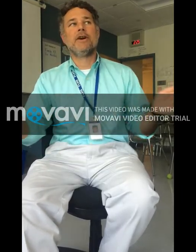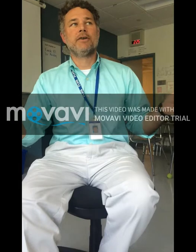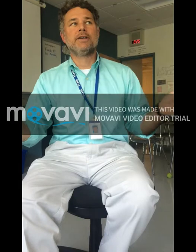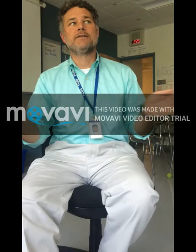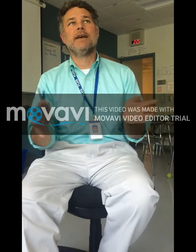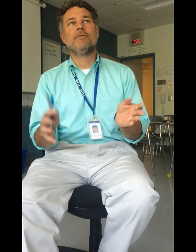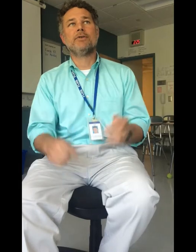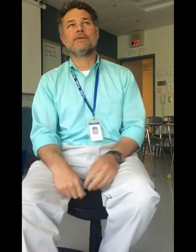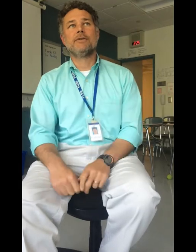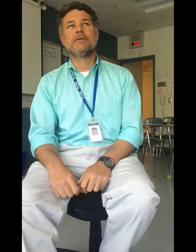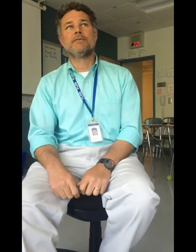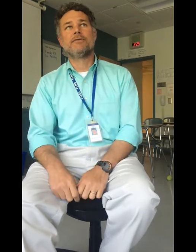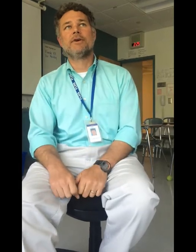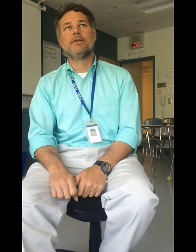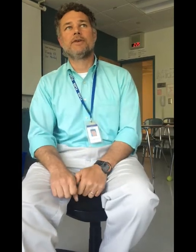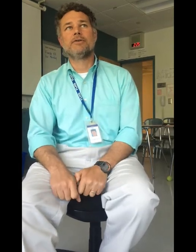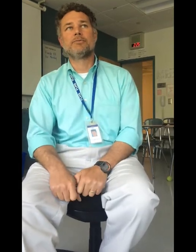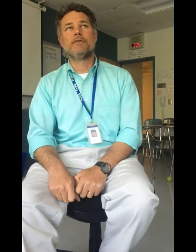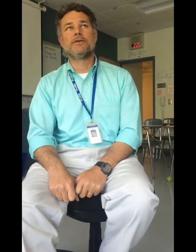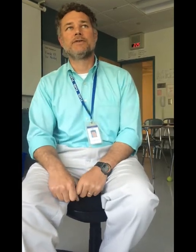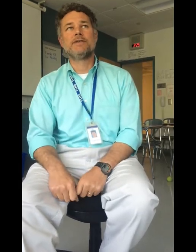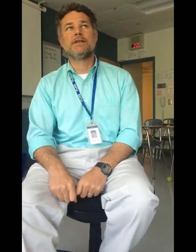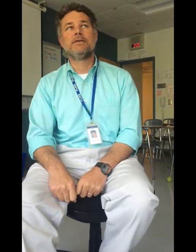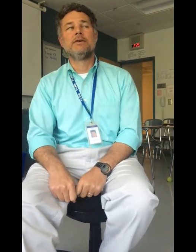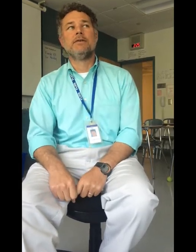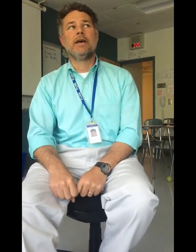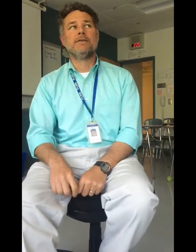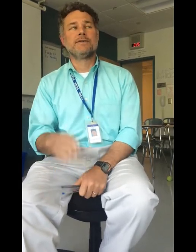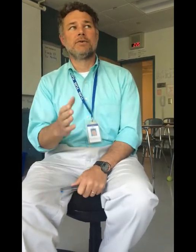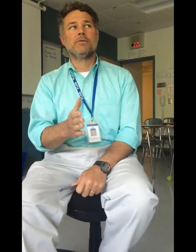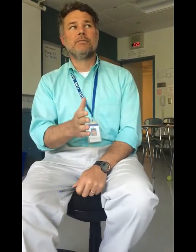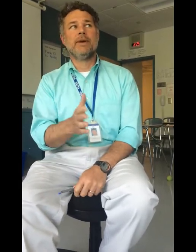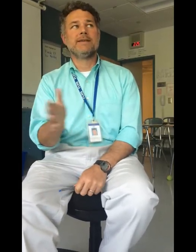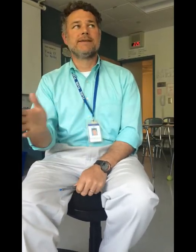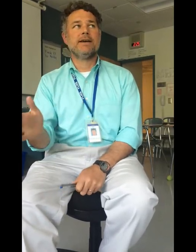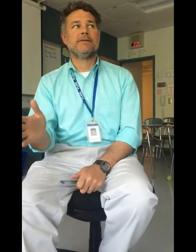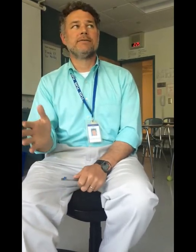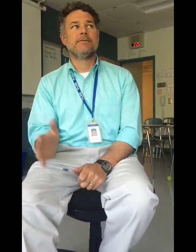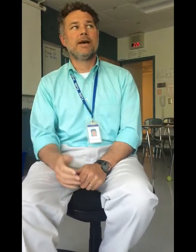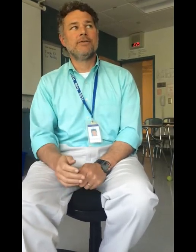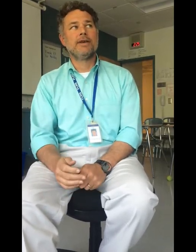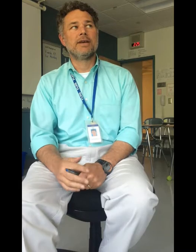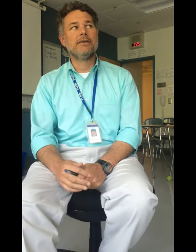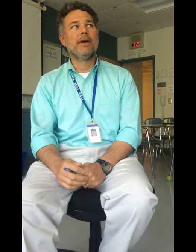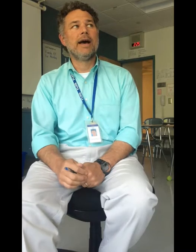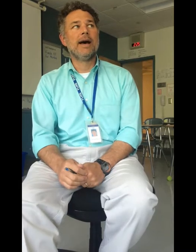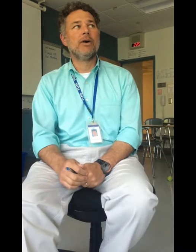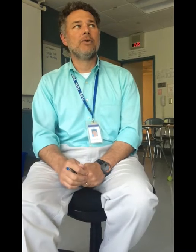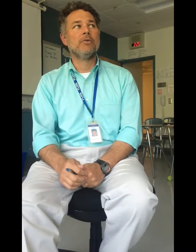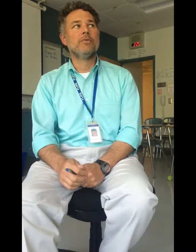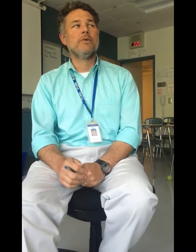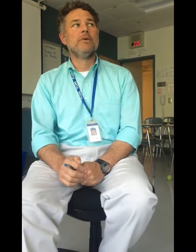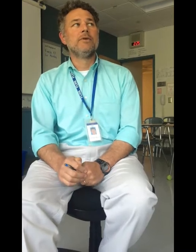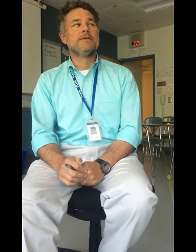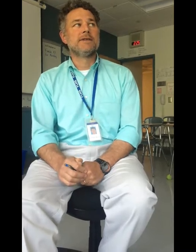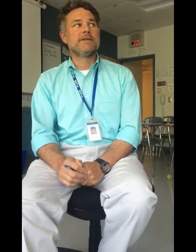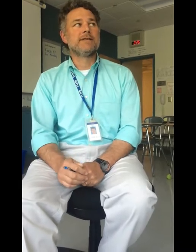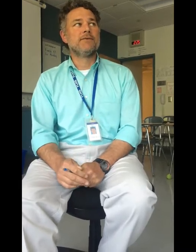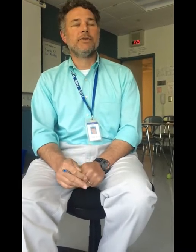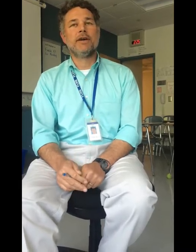various levels of English proficiency. And so, based on, I think, how successful they